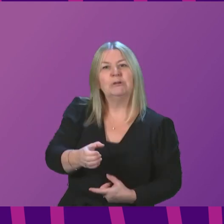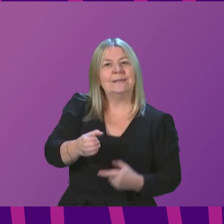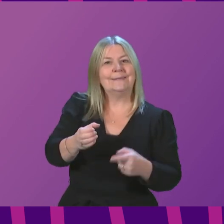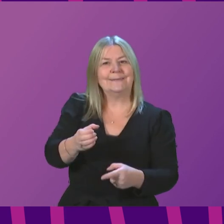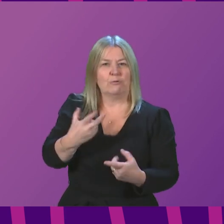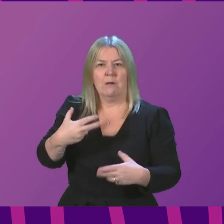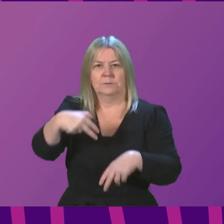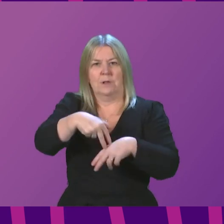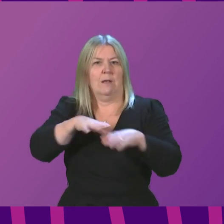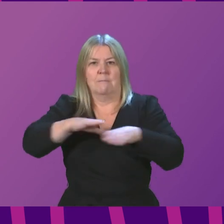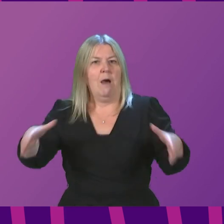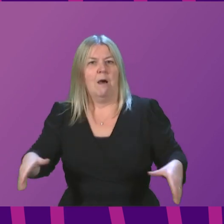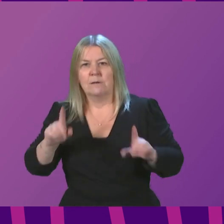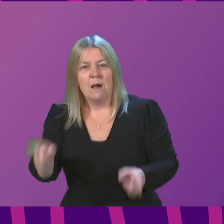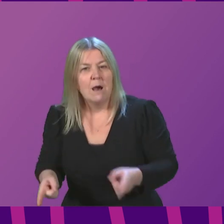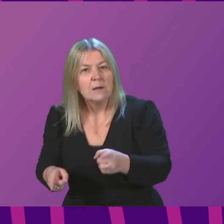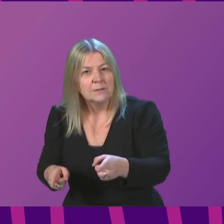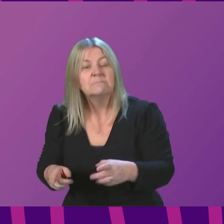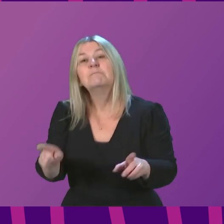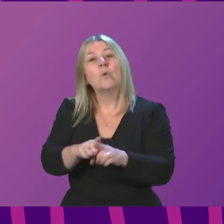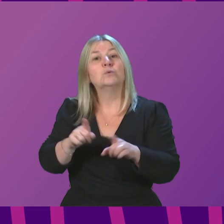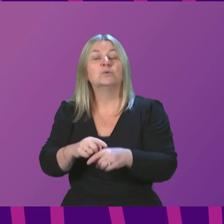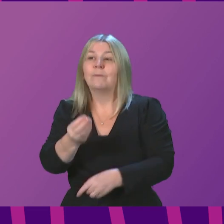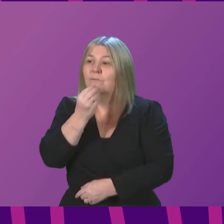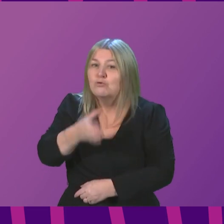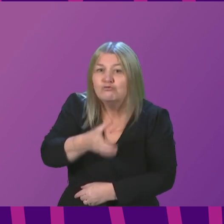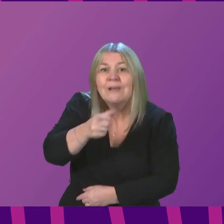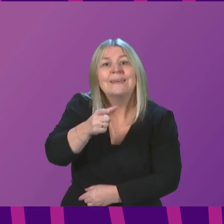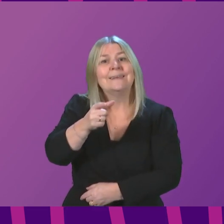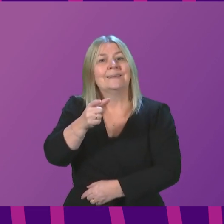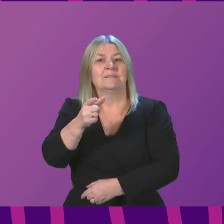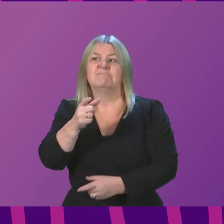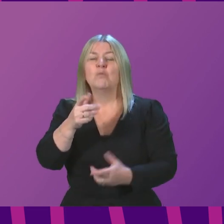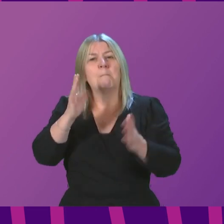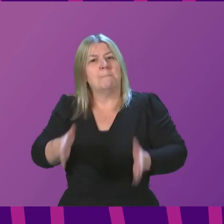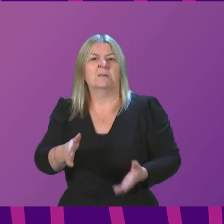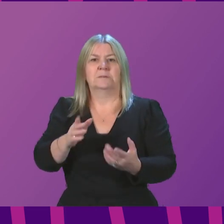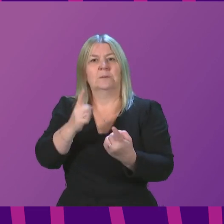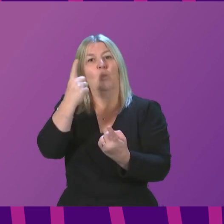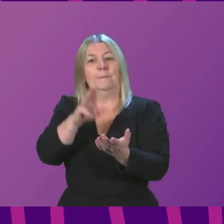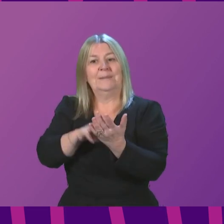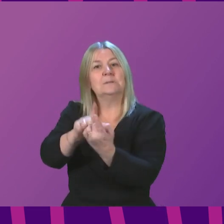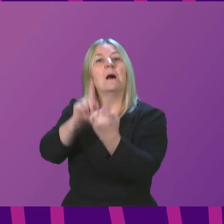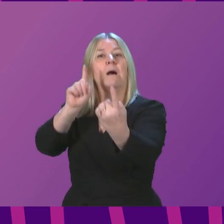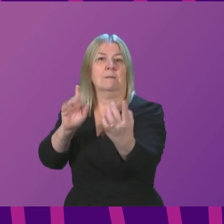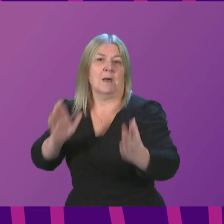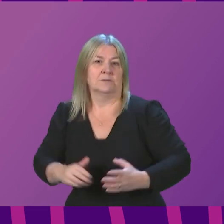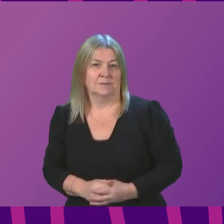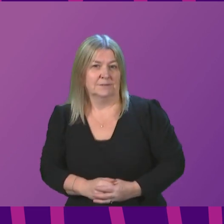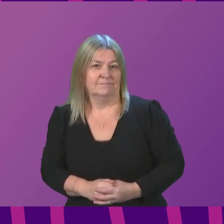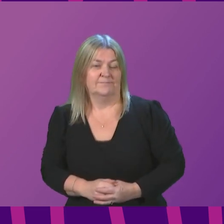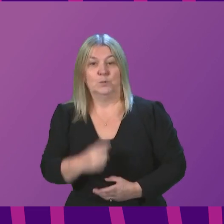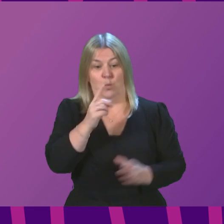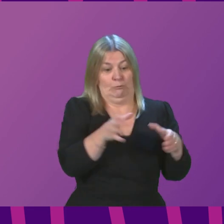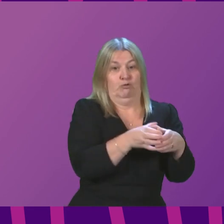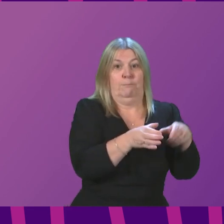that indoor hospitality and leisure venues should ensure one metre distance between different groups of customers. The one group, whether it is